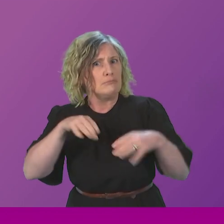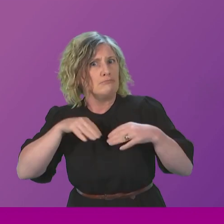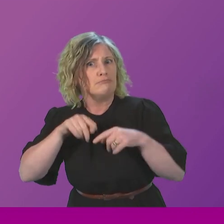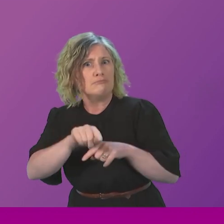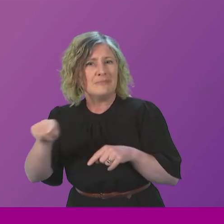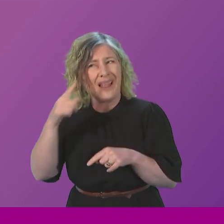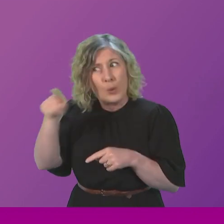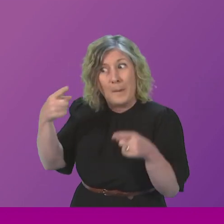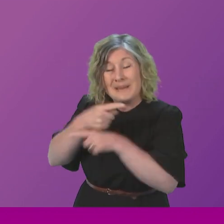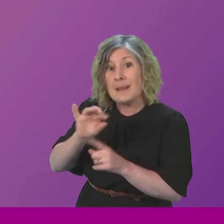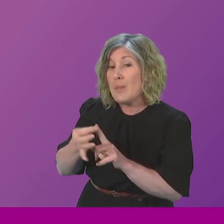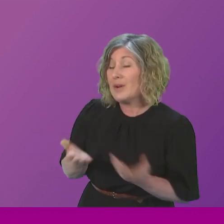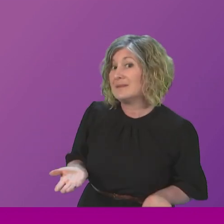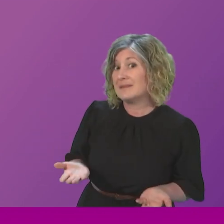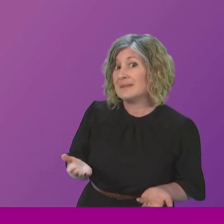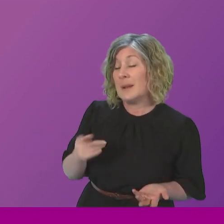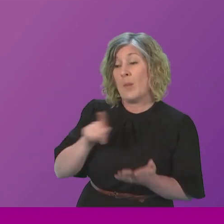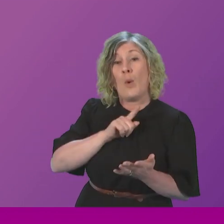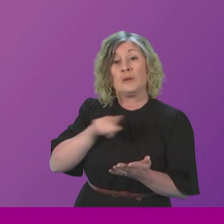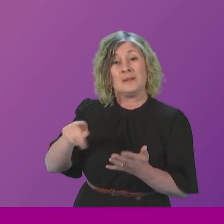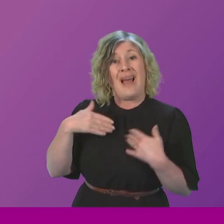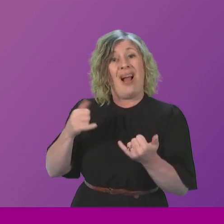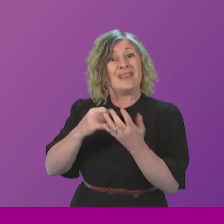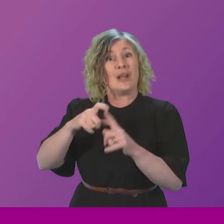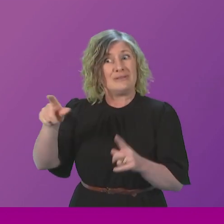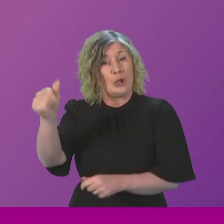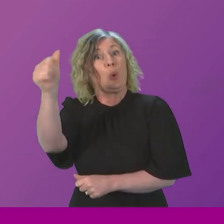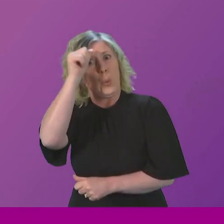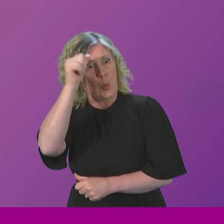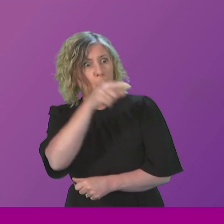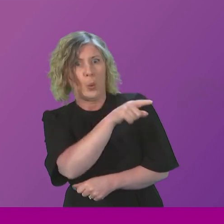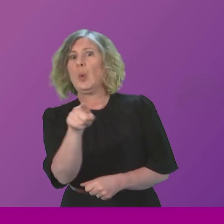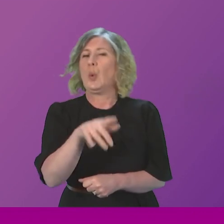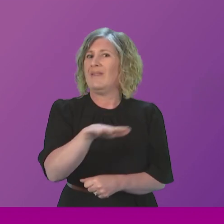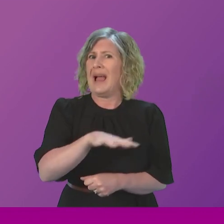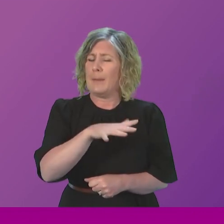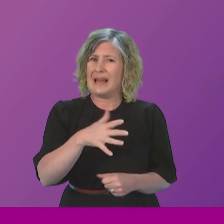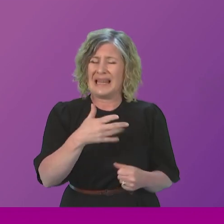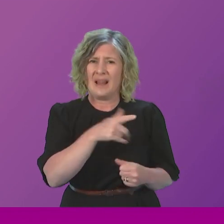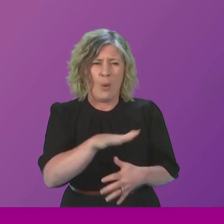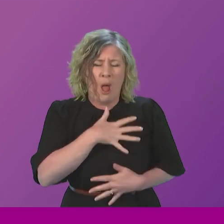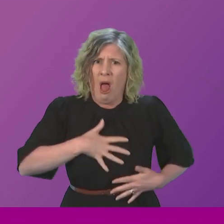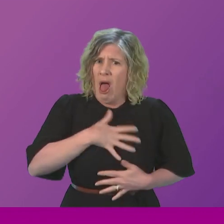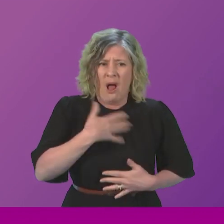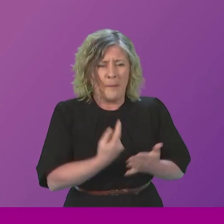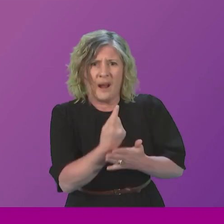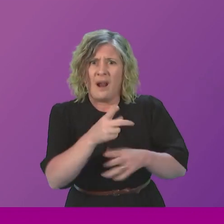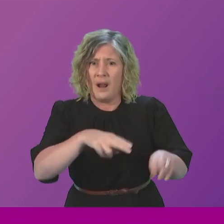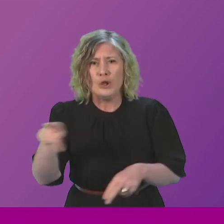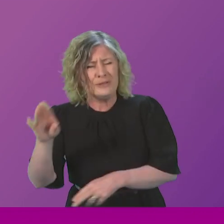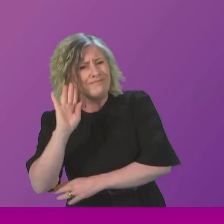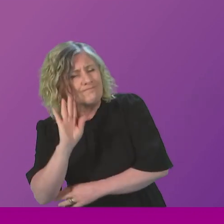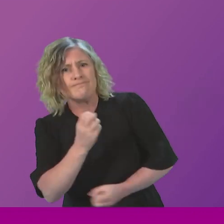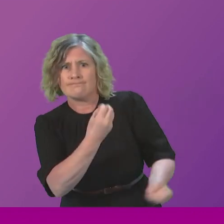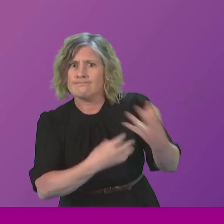is missing. Because, as health secretary, Jean Freeman understood that grieving families needed justice. She listened to the voices of families and campaigners,